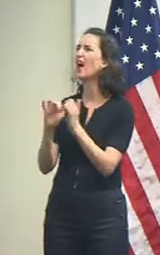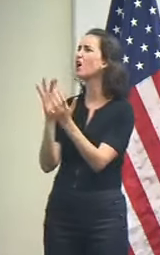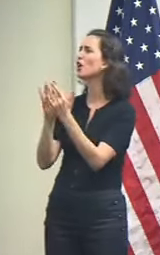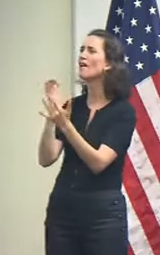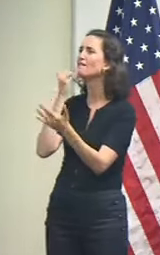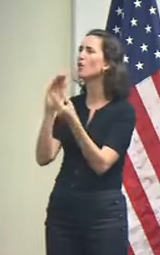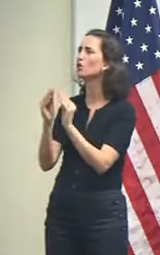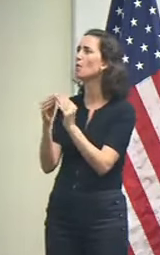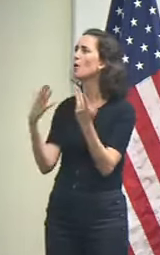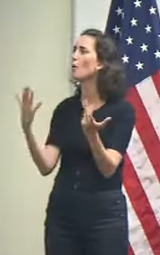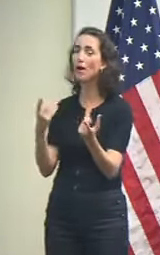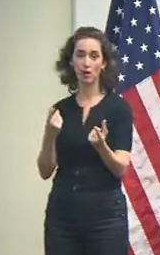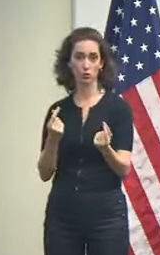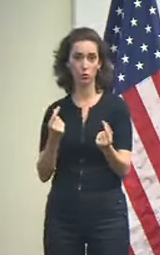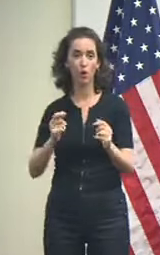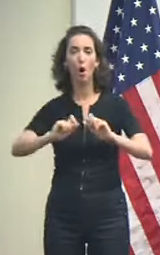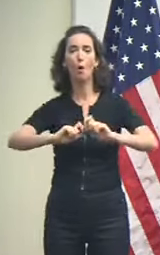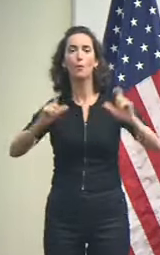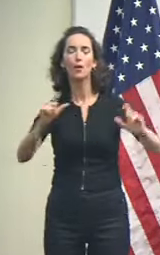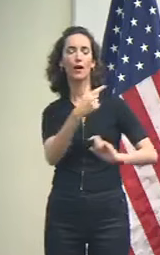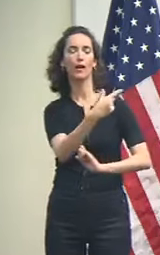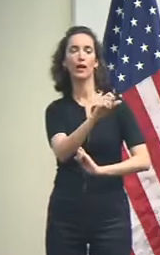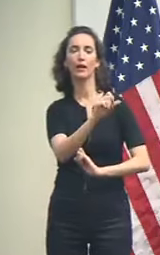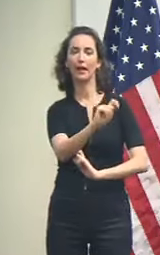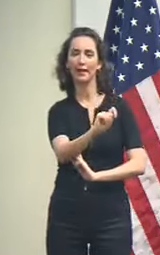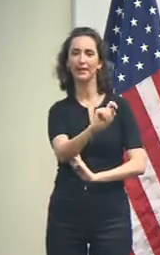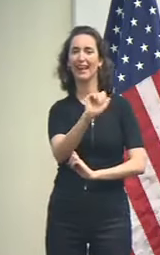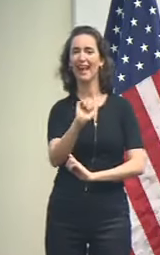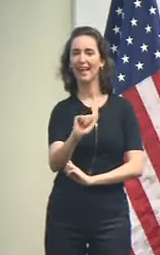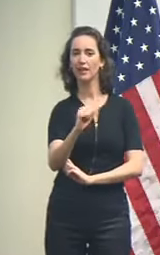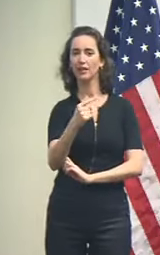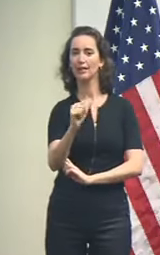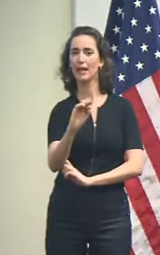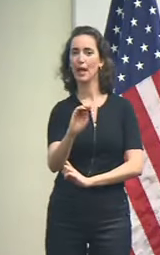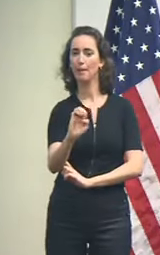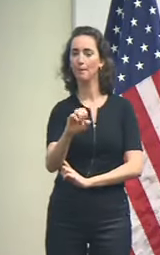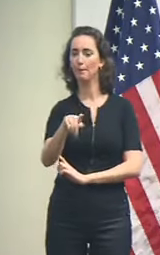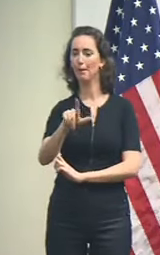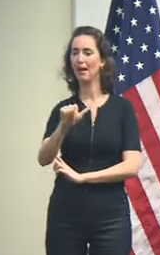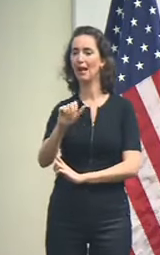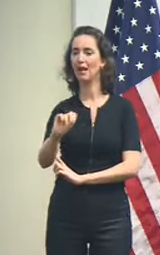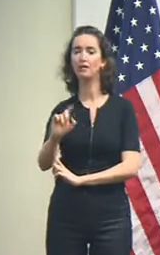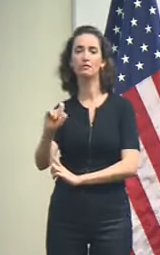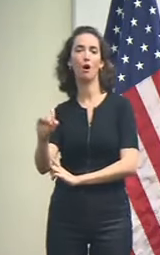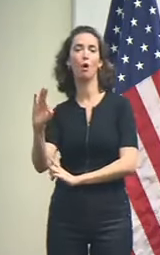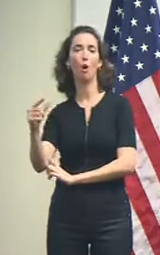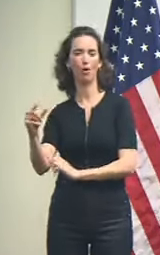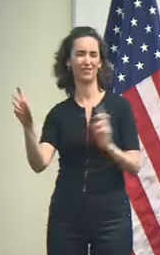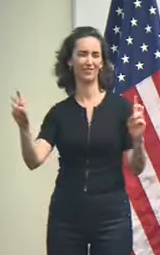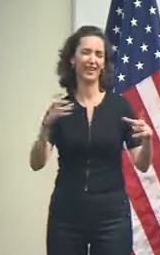phone number, you can go to getagameplan.org. And always, if you have shelter